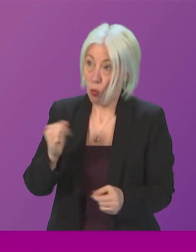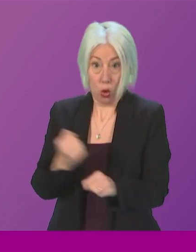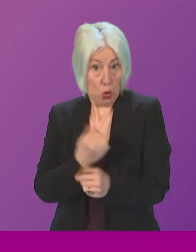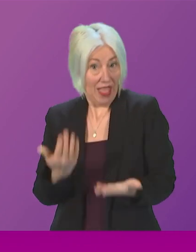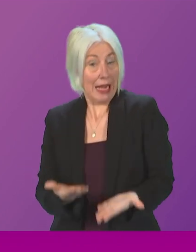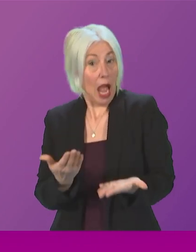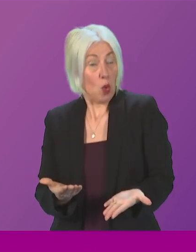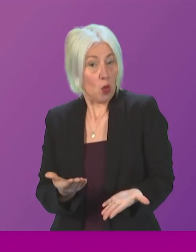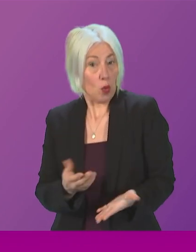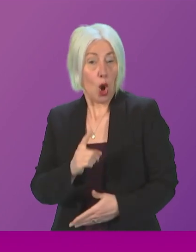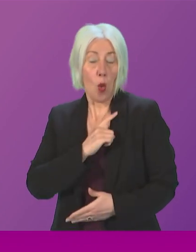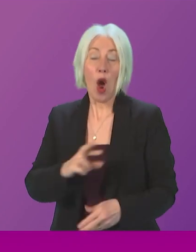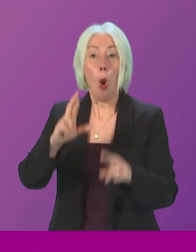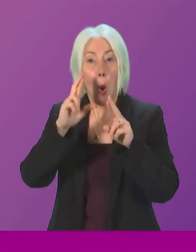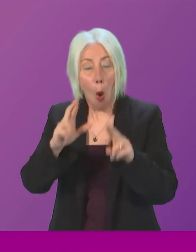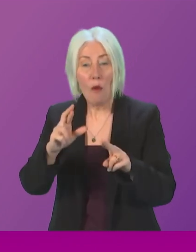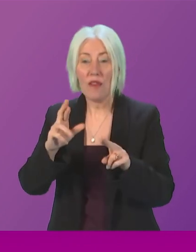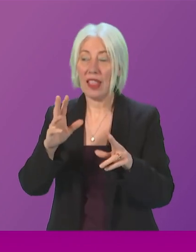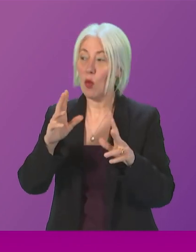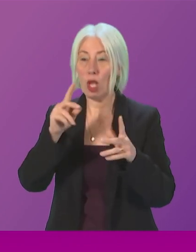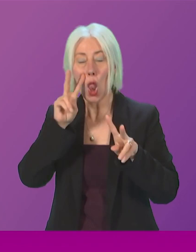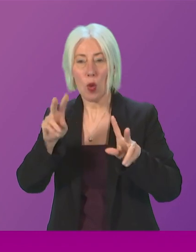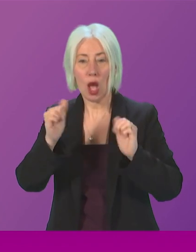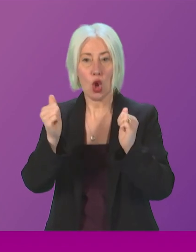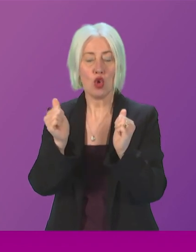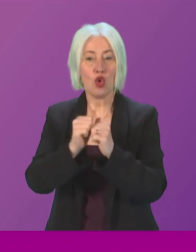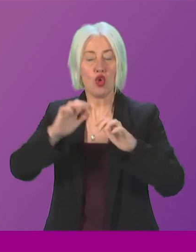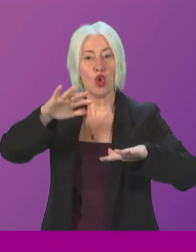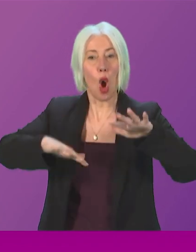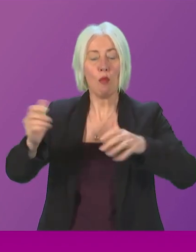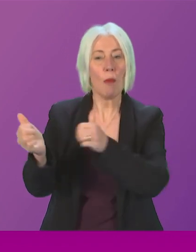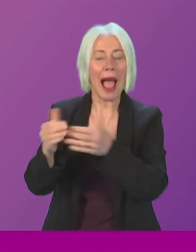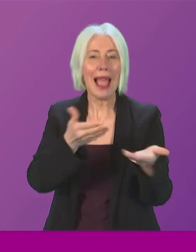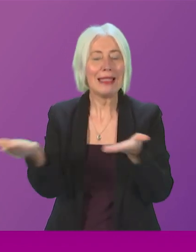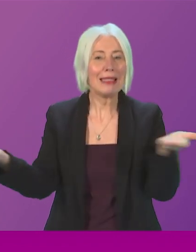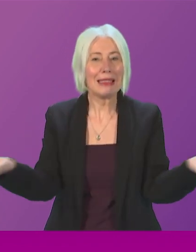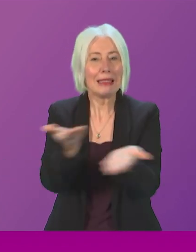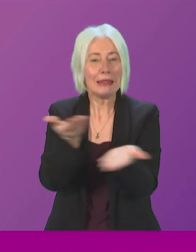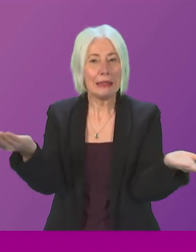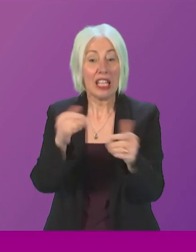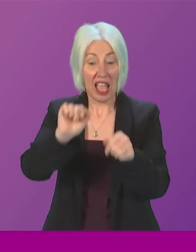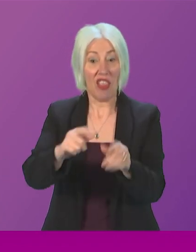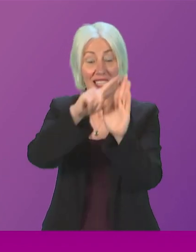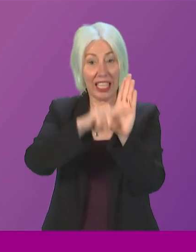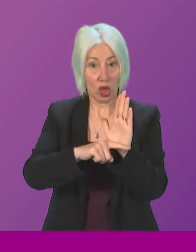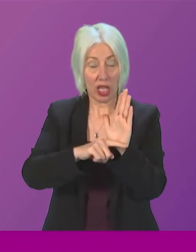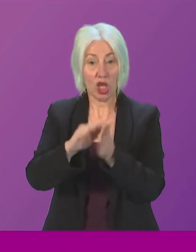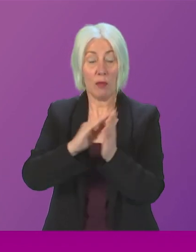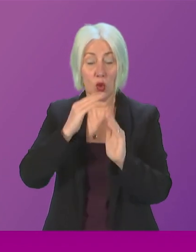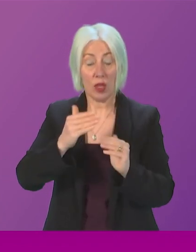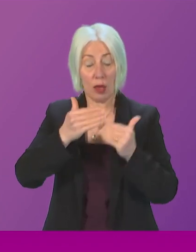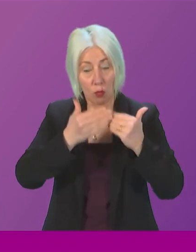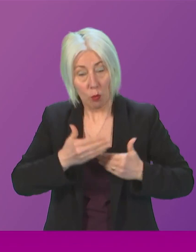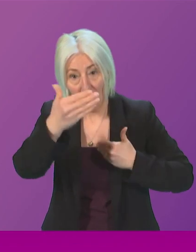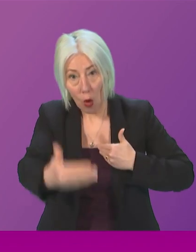that in order to hopefully find a level of compromise in the National Care Service legislation, which will allow us to take that forward with